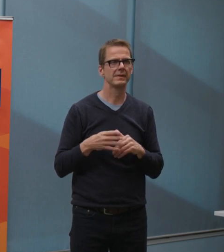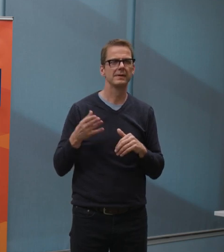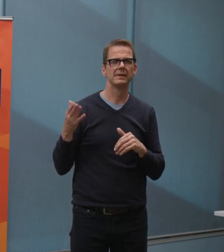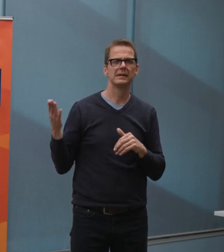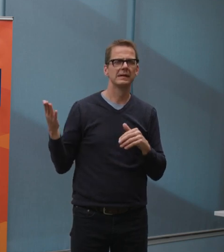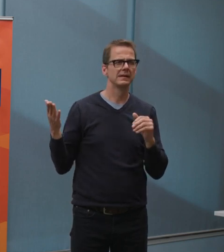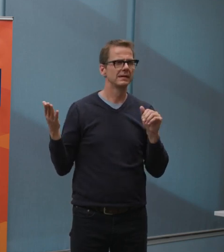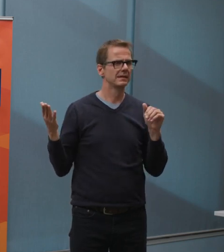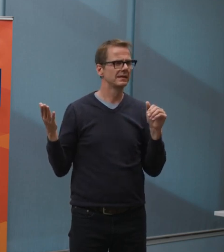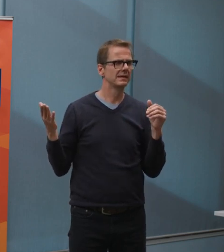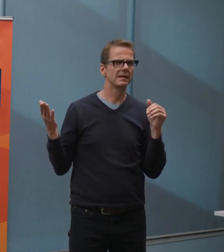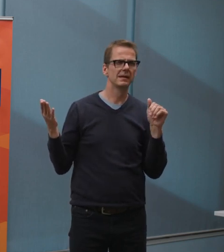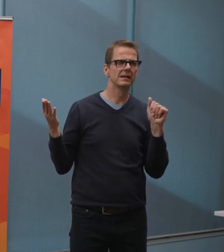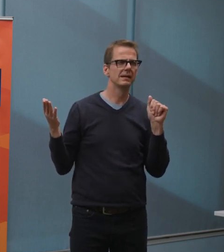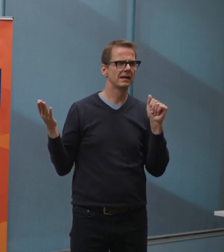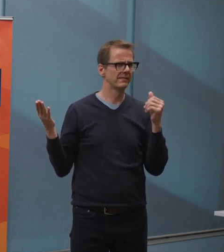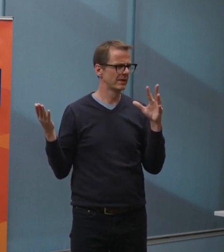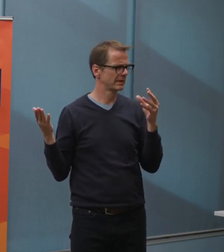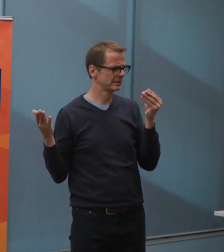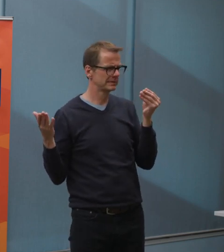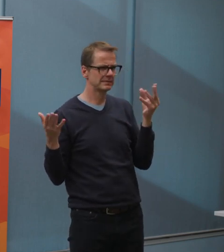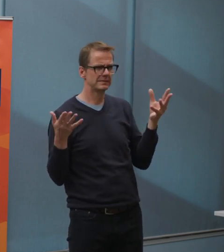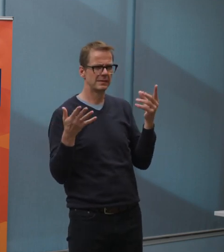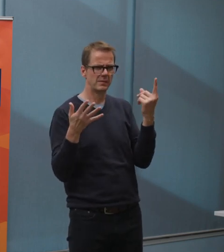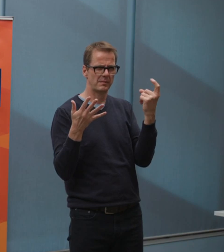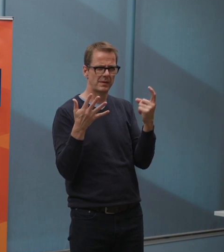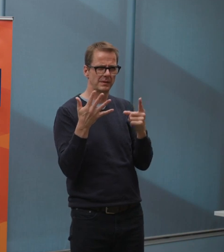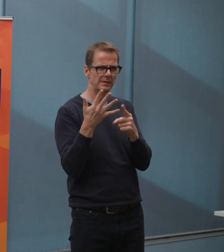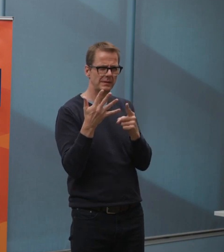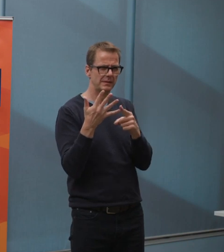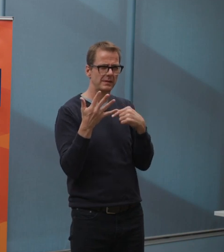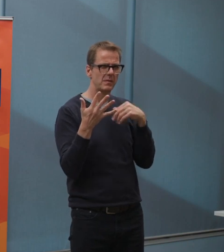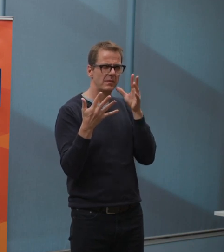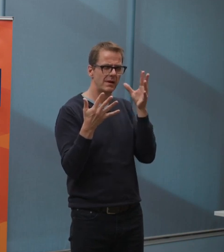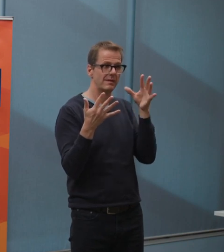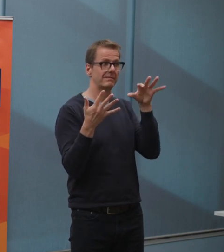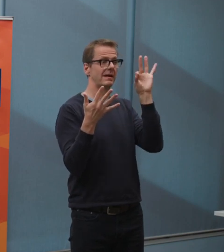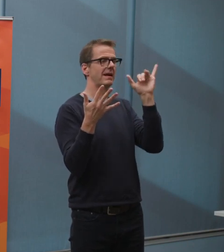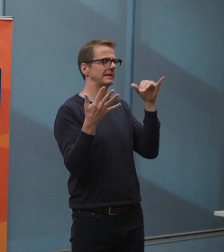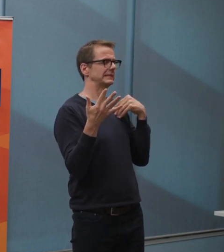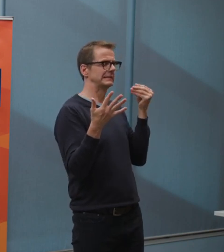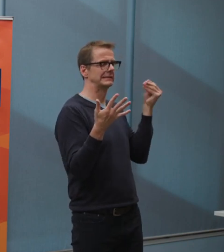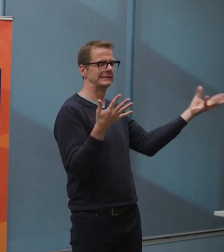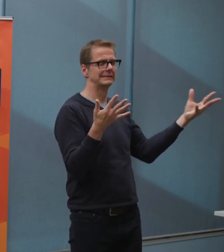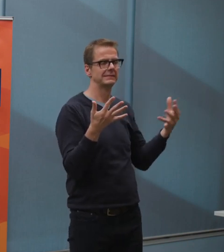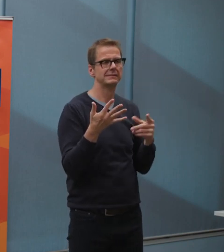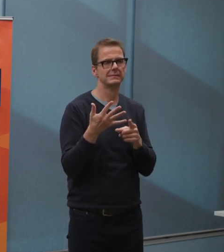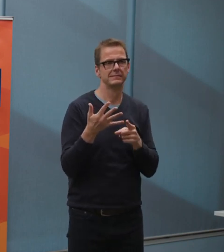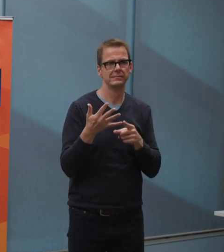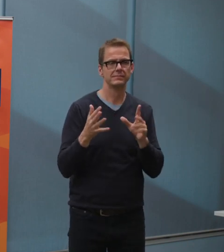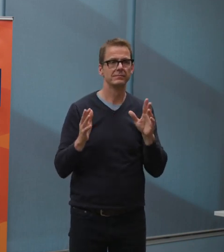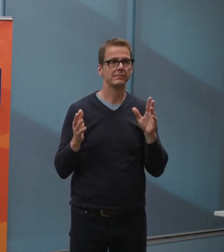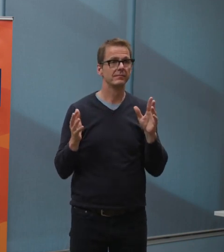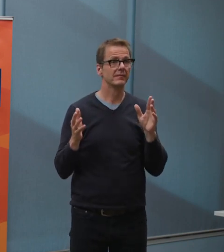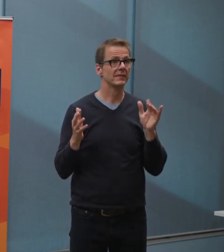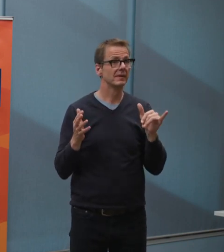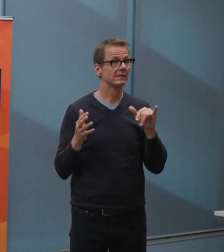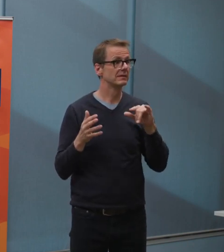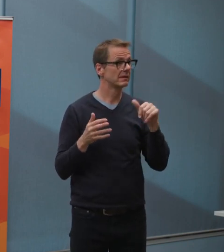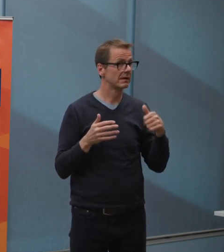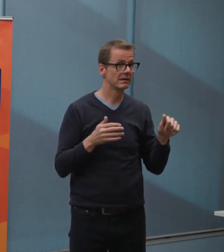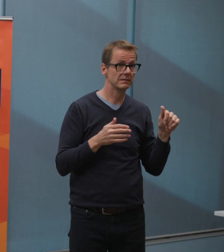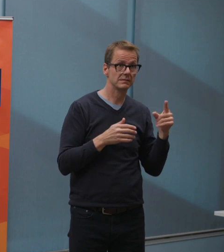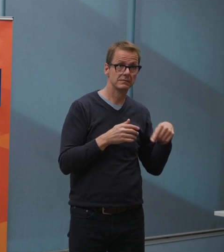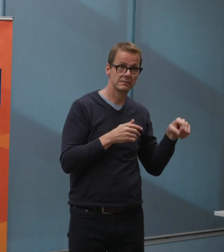Thank you. Everyone who's online or in the room has had a round of questions. Are there any closing questions from anyone before we say our